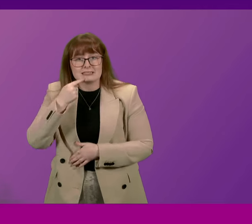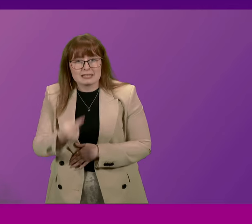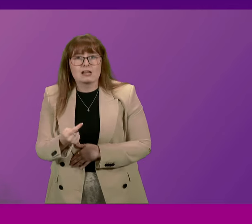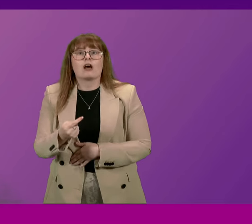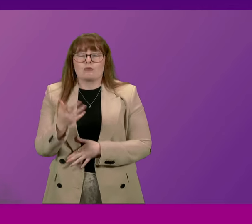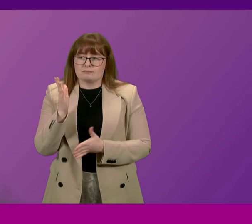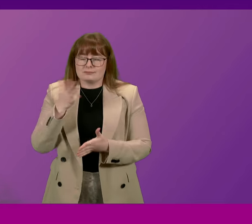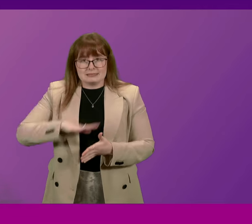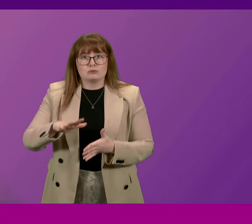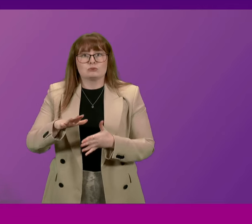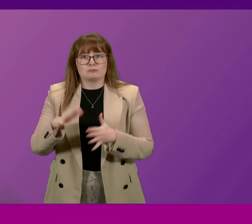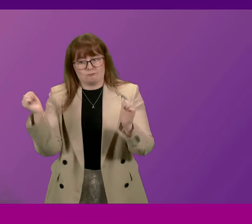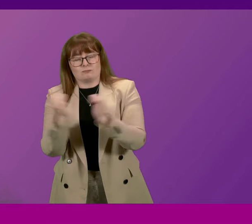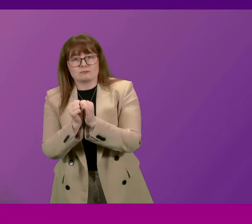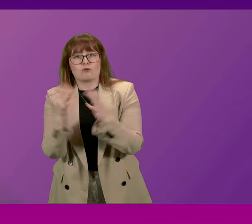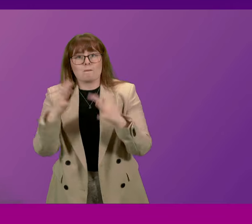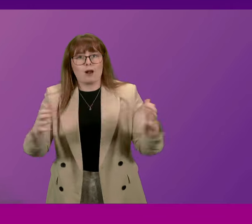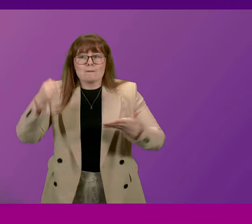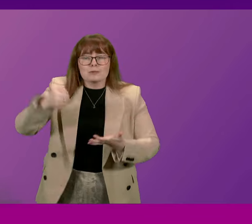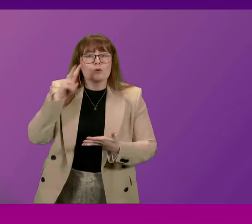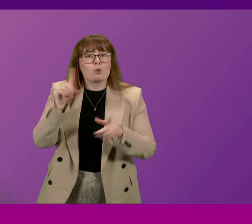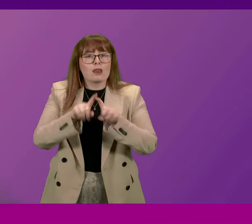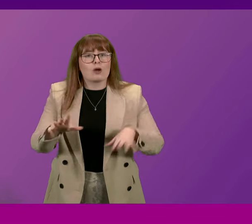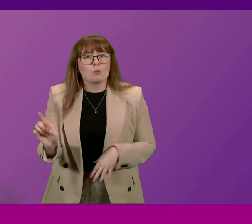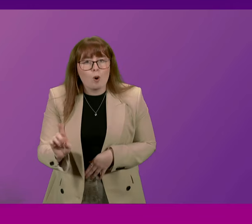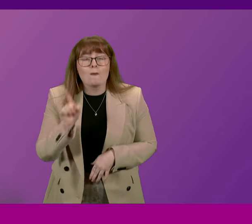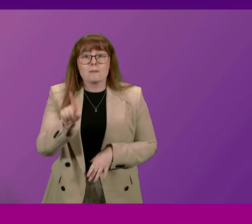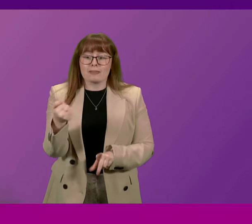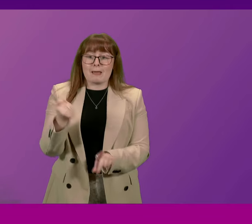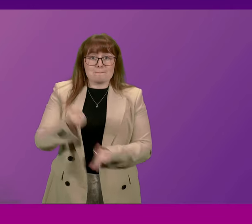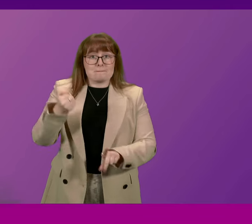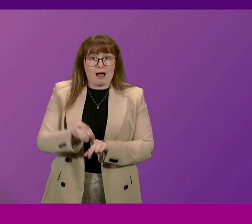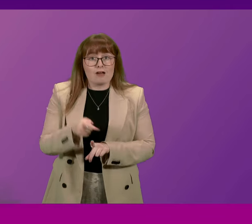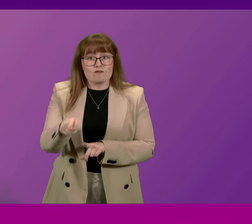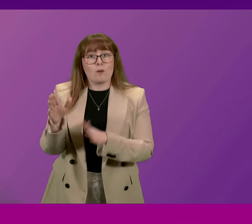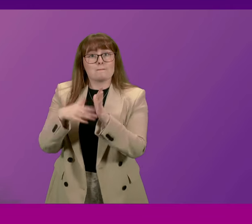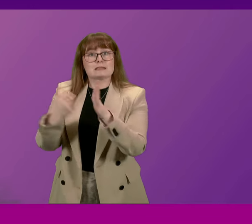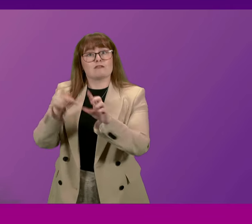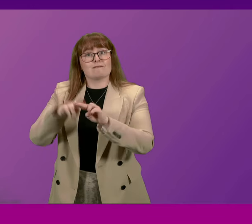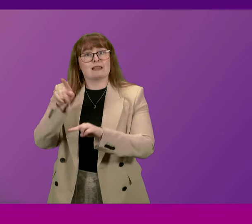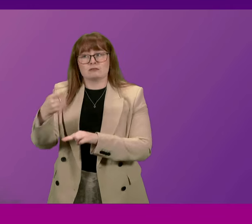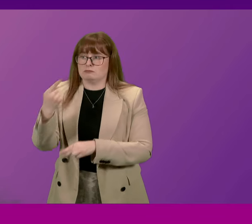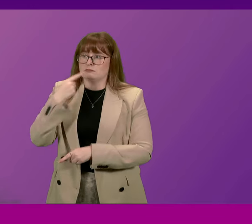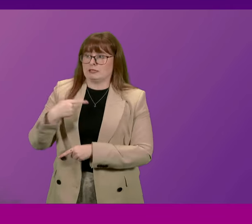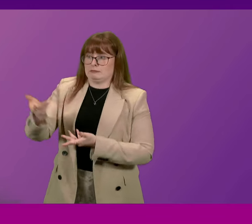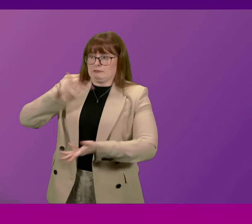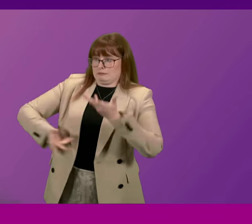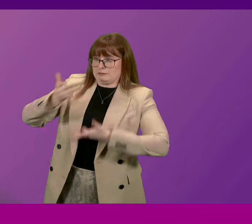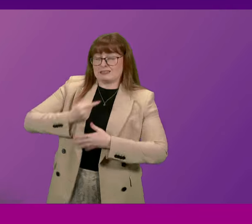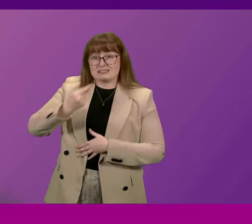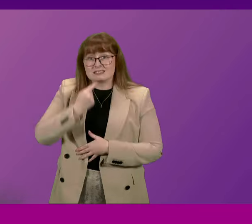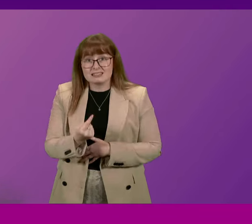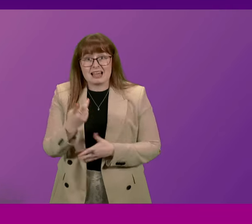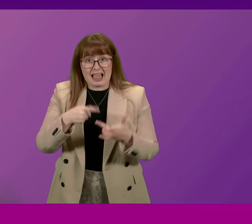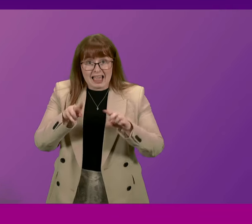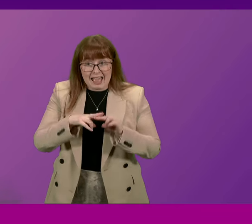agreement in the Parliament about what the budget looks like. But the implications of Mr Finlay's point to me is that if we